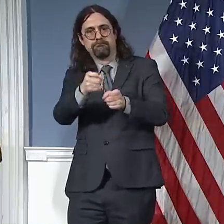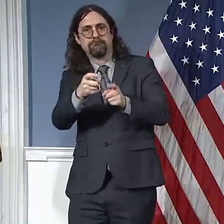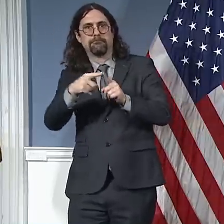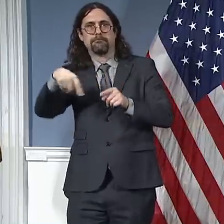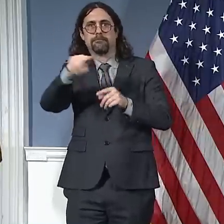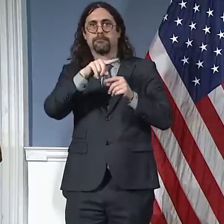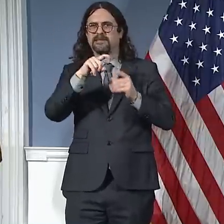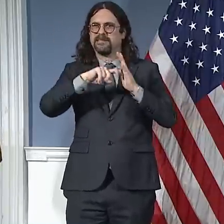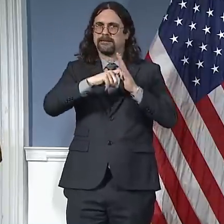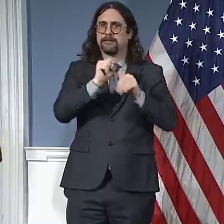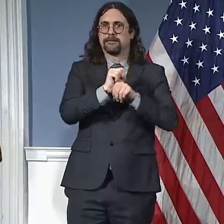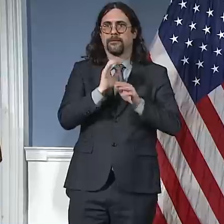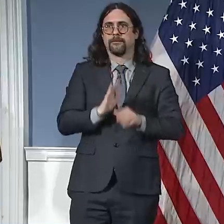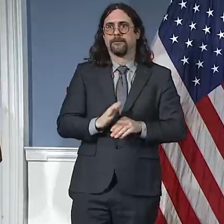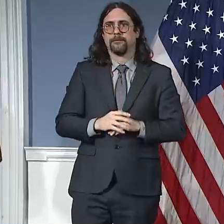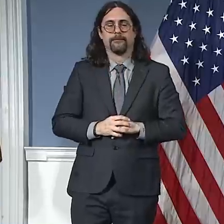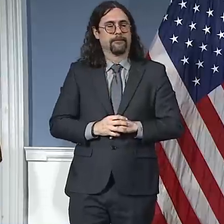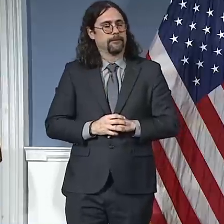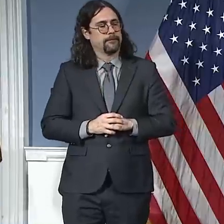is our jail system.